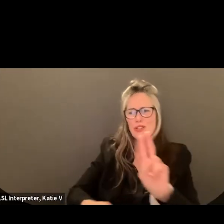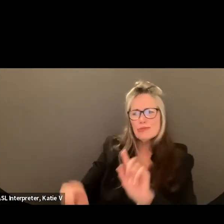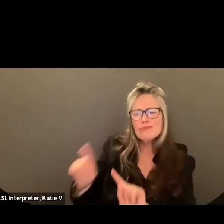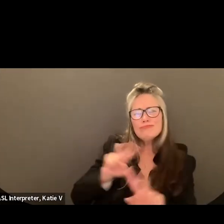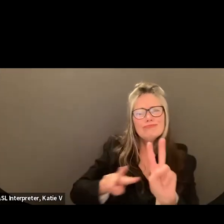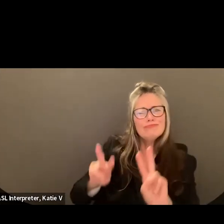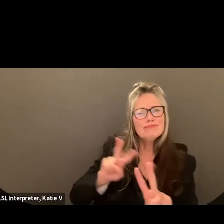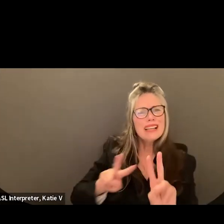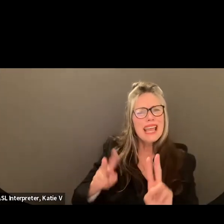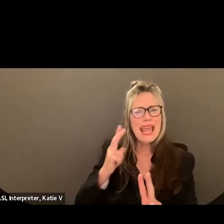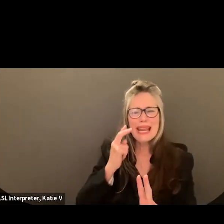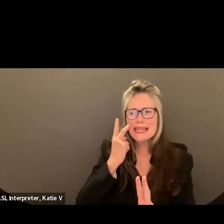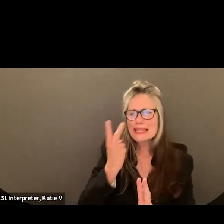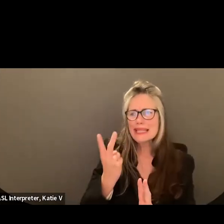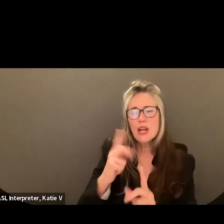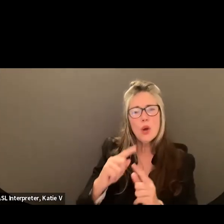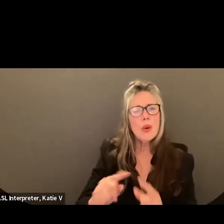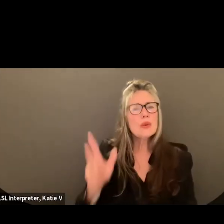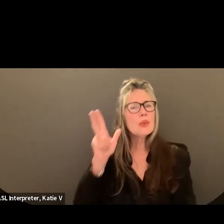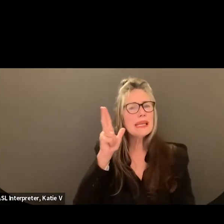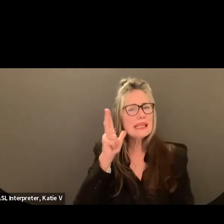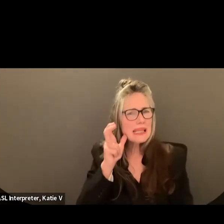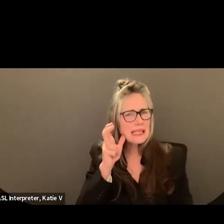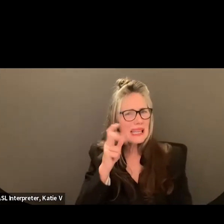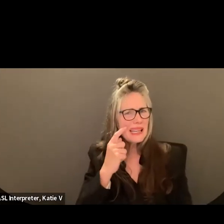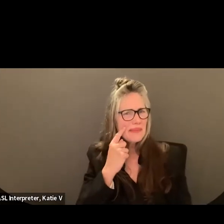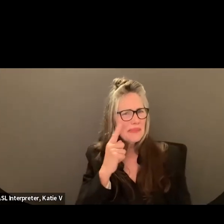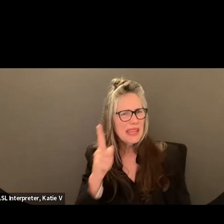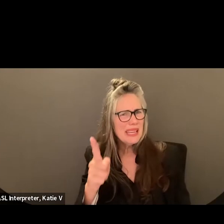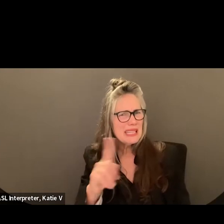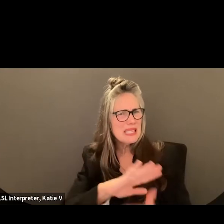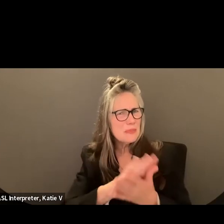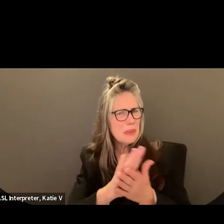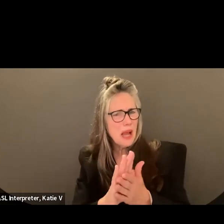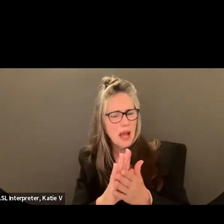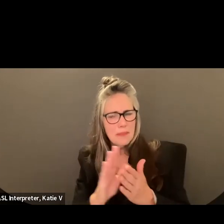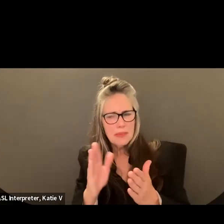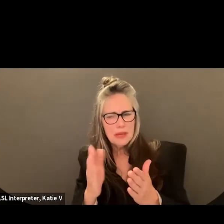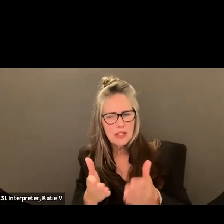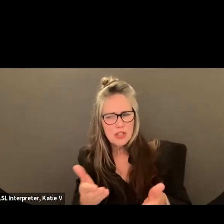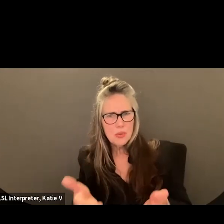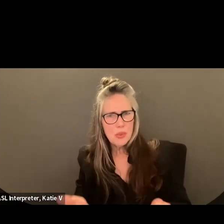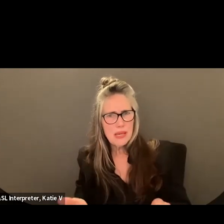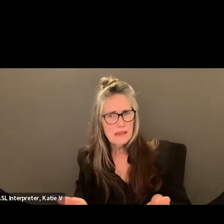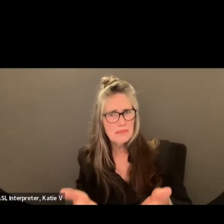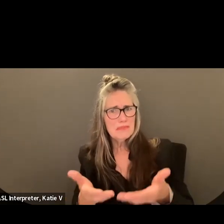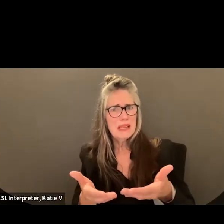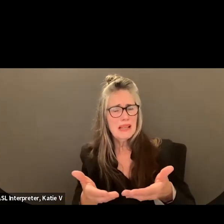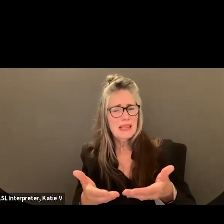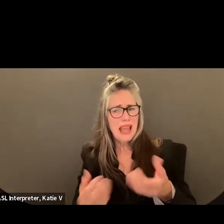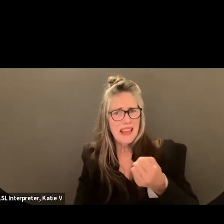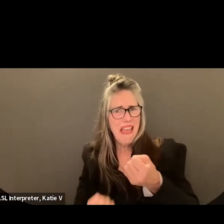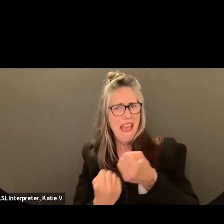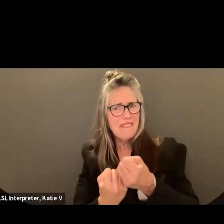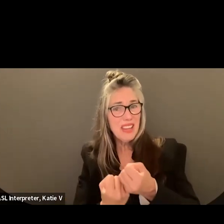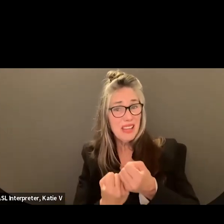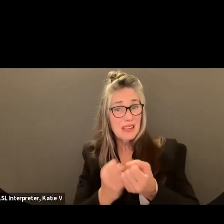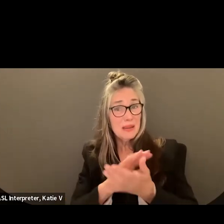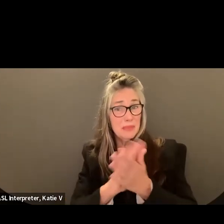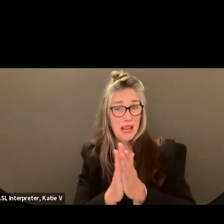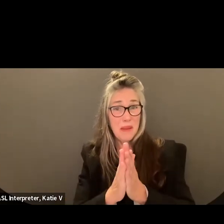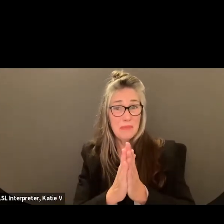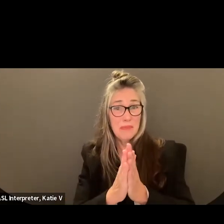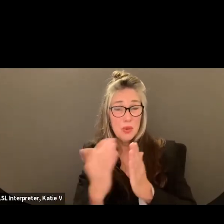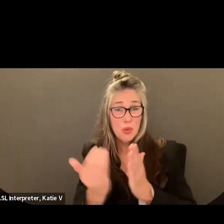is the involvement as we're listening in terms of this rise to a policy level and things that we need to do, we might need to advocate does it does it